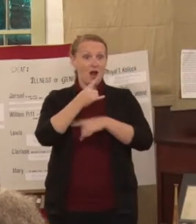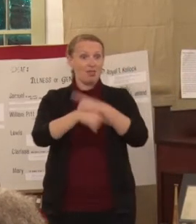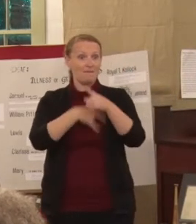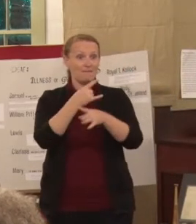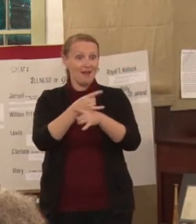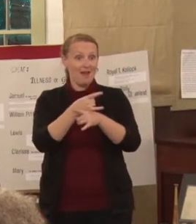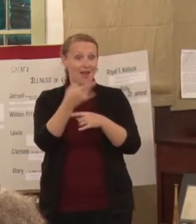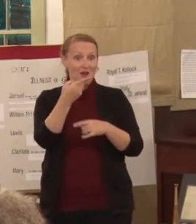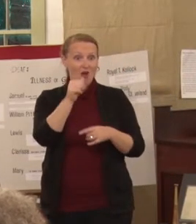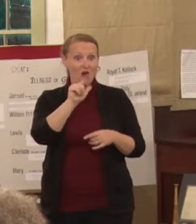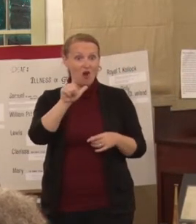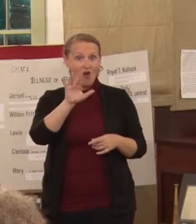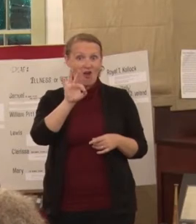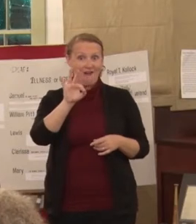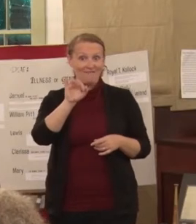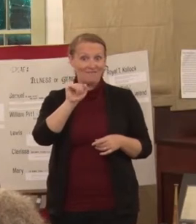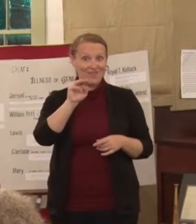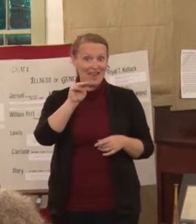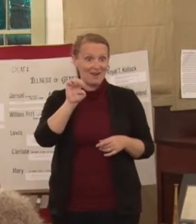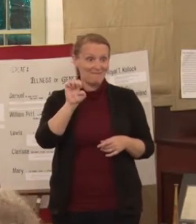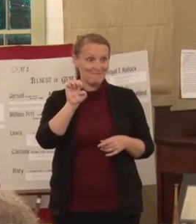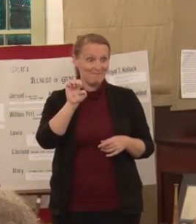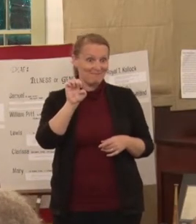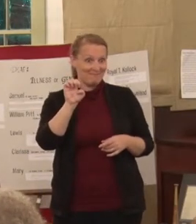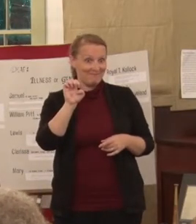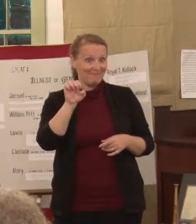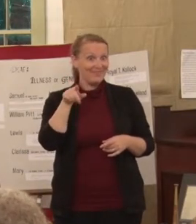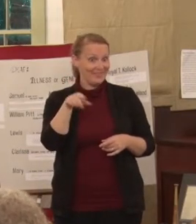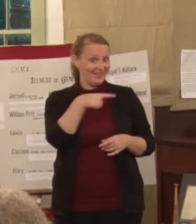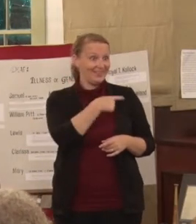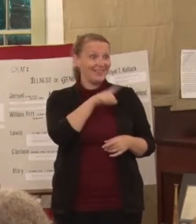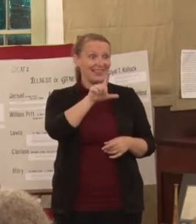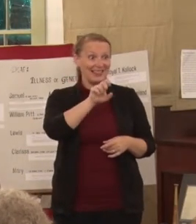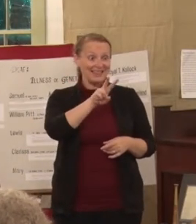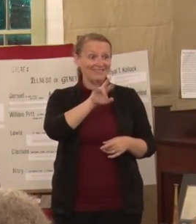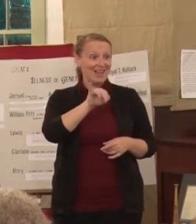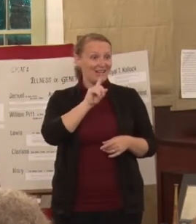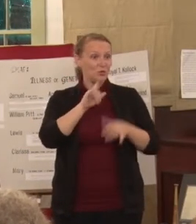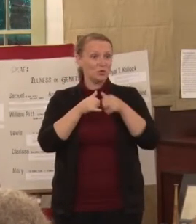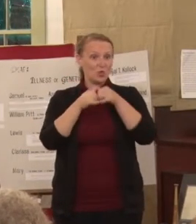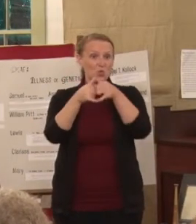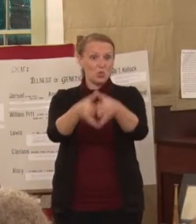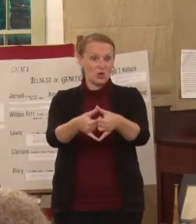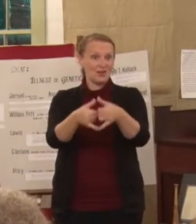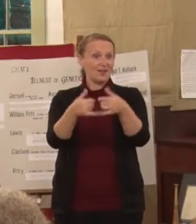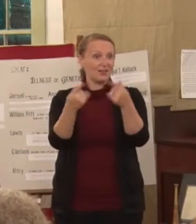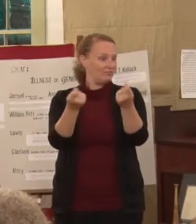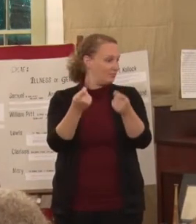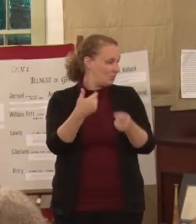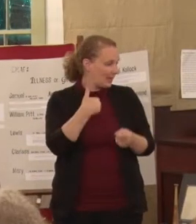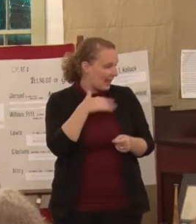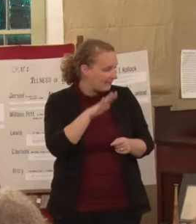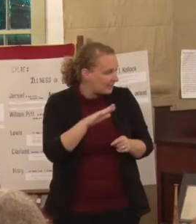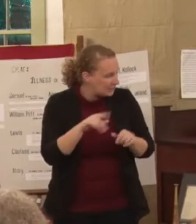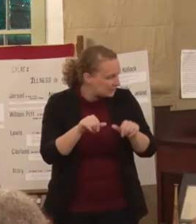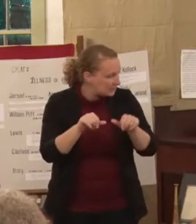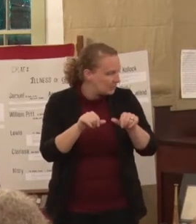He was awarded a, we had his trophy here last year, 2018.